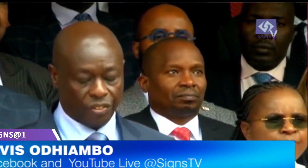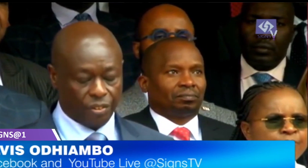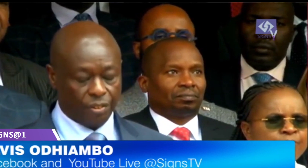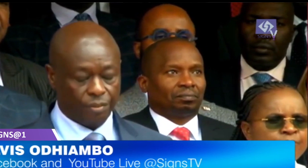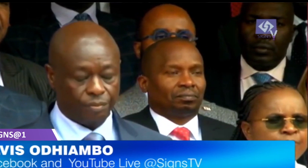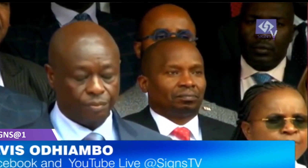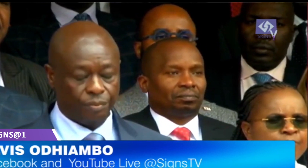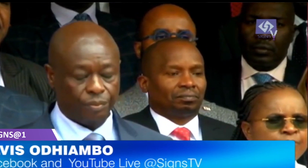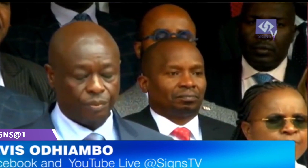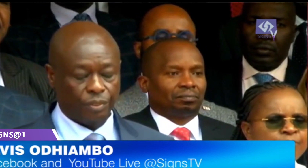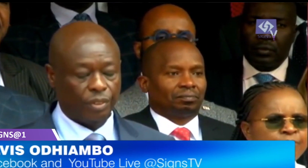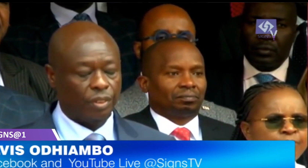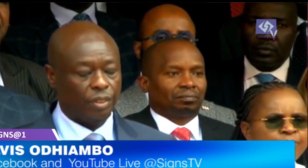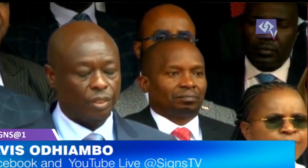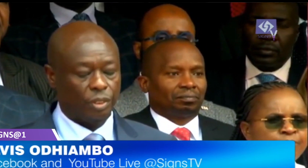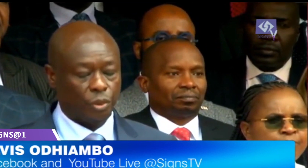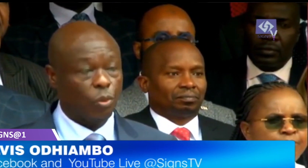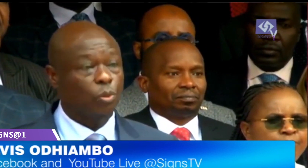sectors